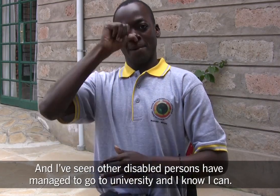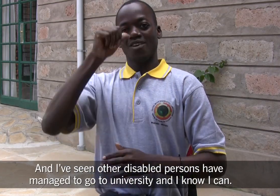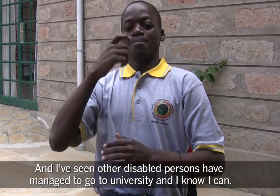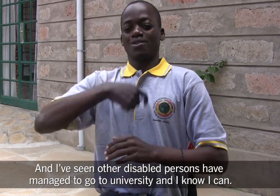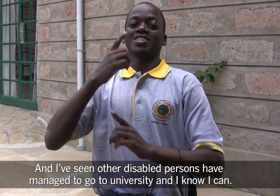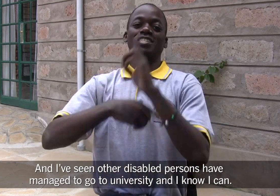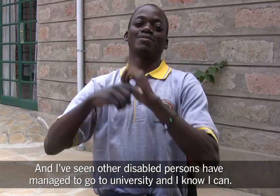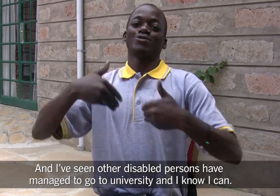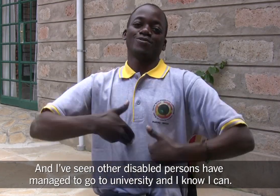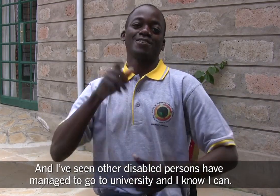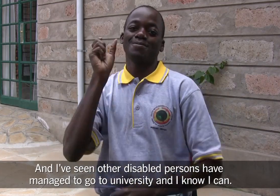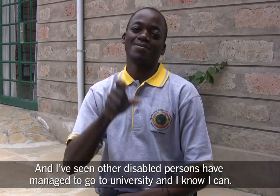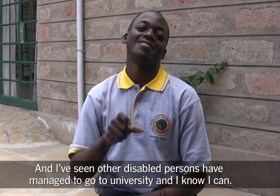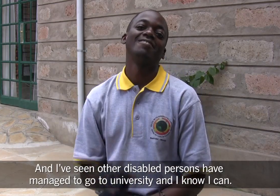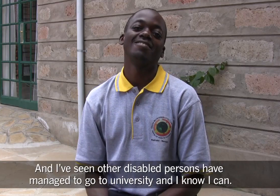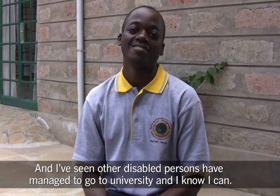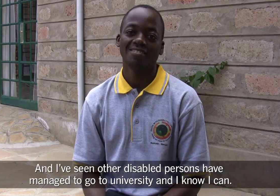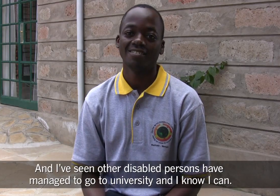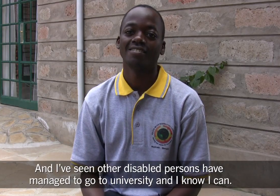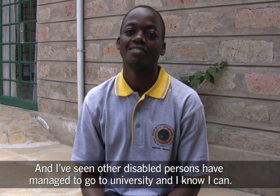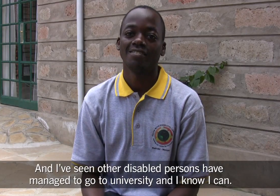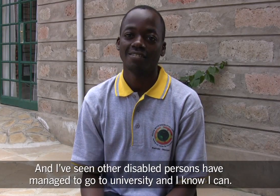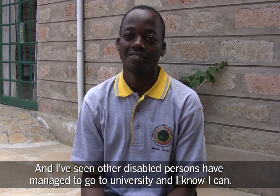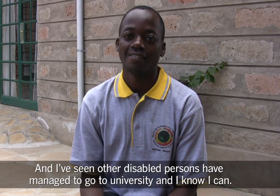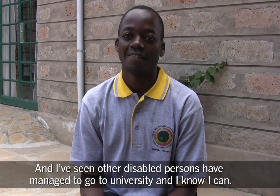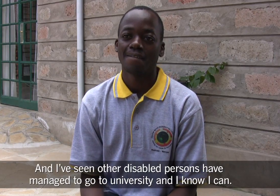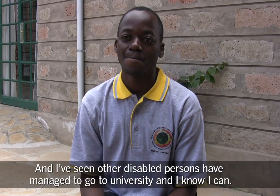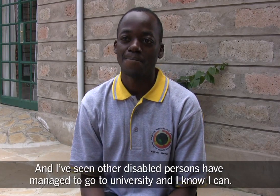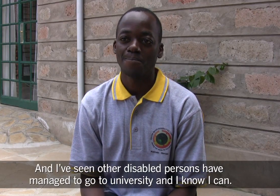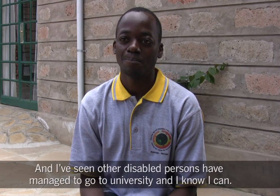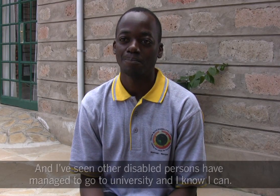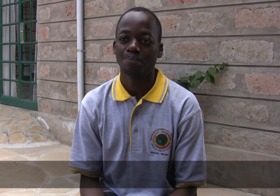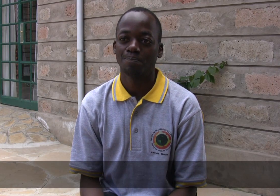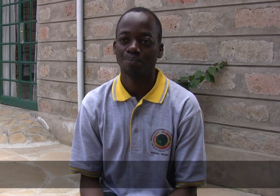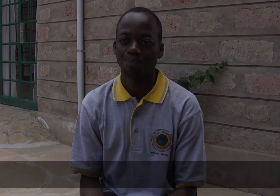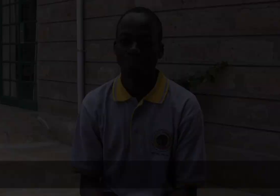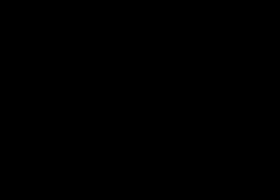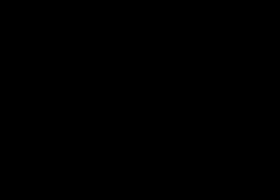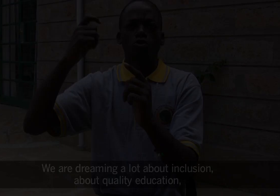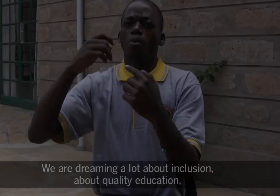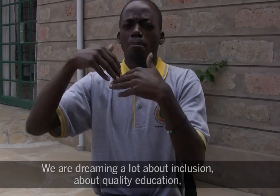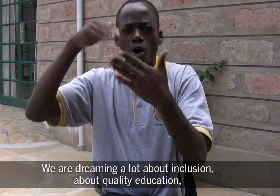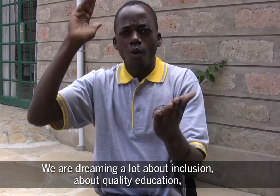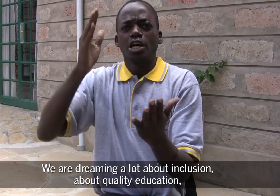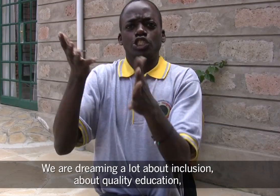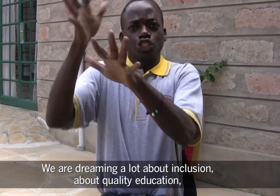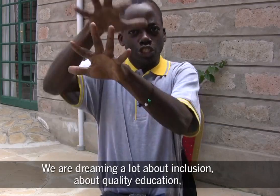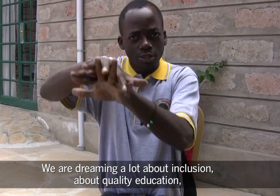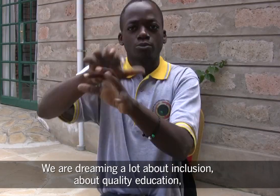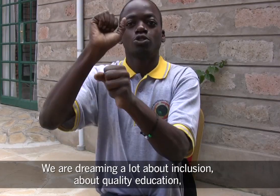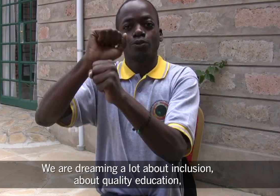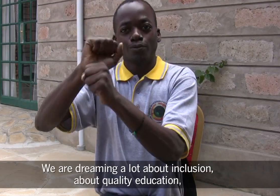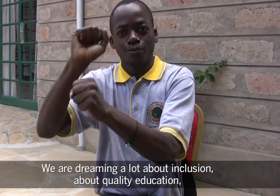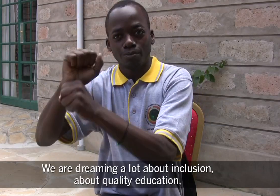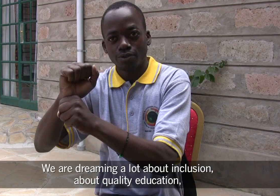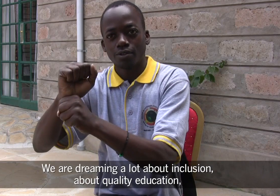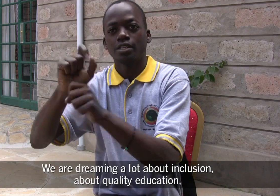persons have managed to go up to university and I know I can. We are dreaming a lot. are dreaming about